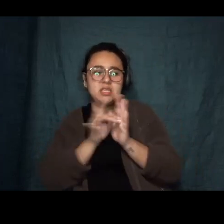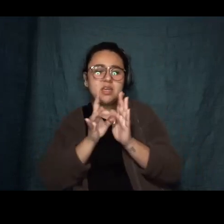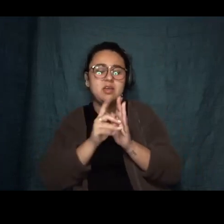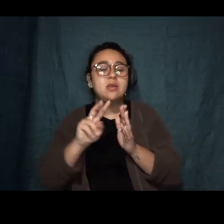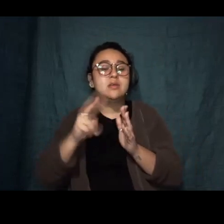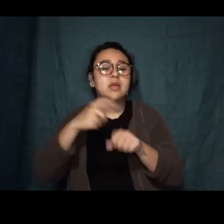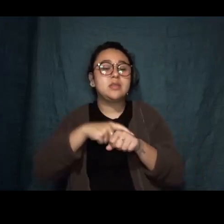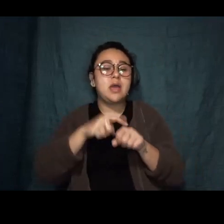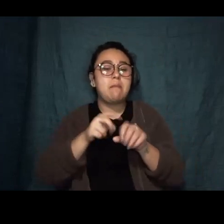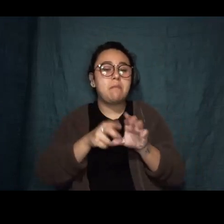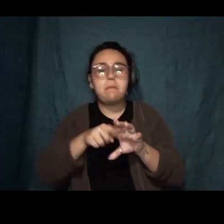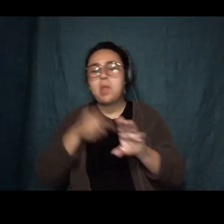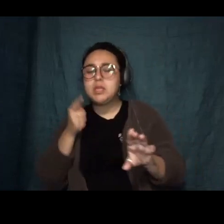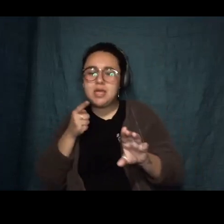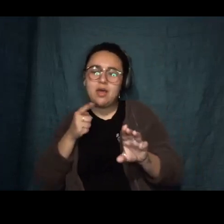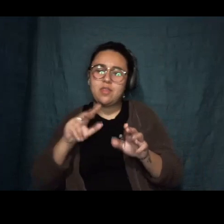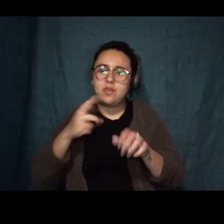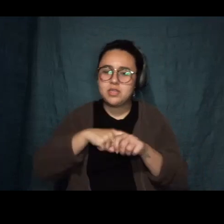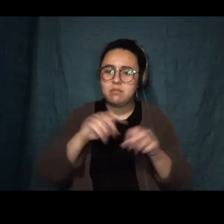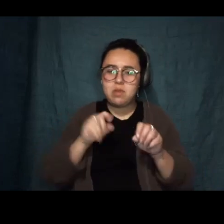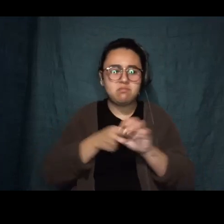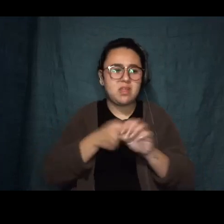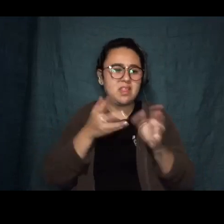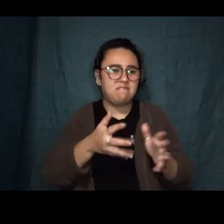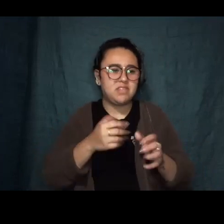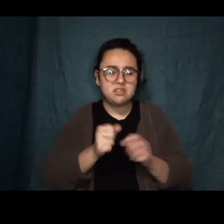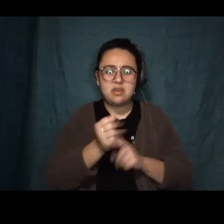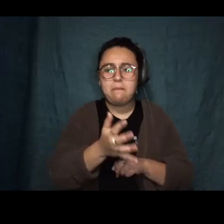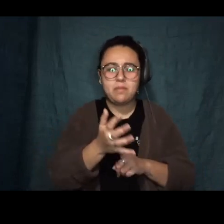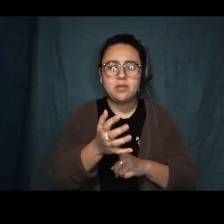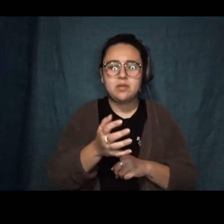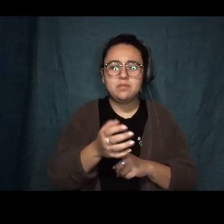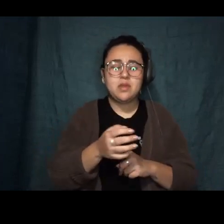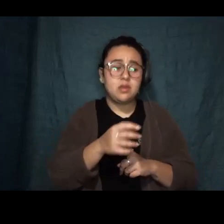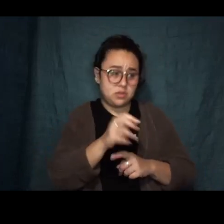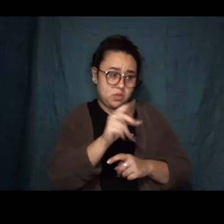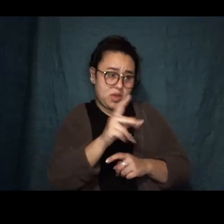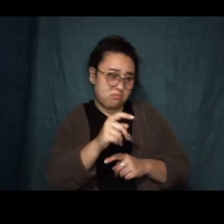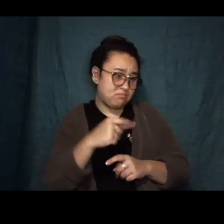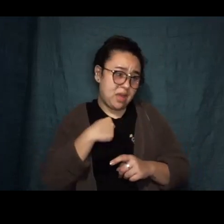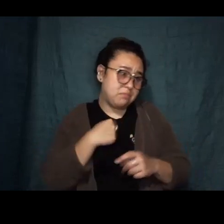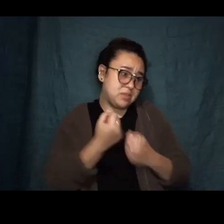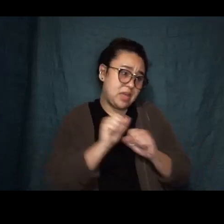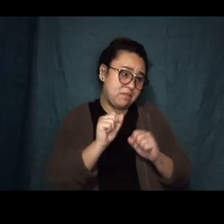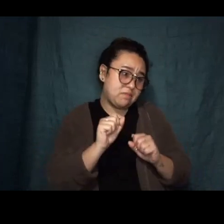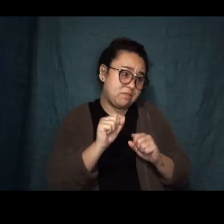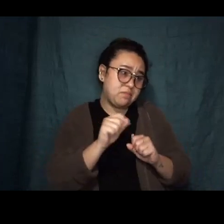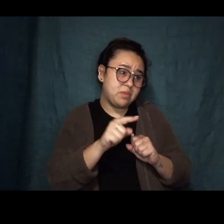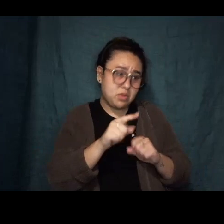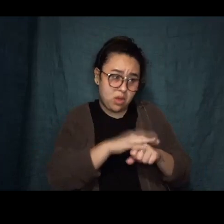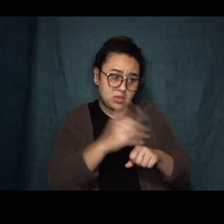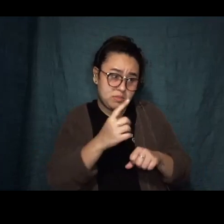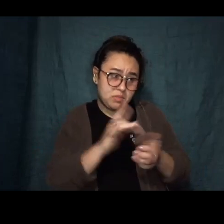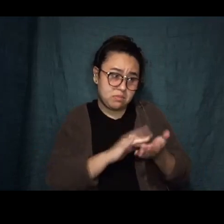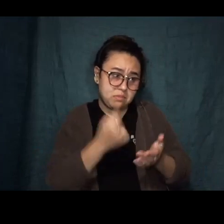the third time he didn't. Was that okay? I mean, I know I'm safe, he said, but are you on something? You don't have to worry about that, she said.